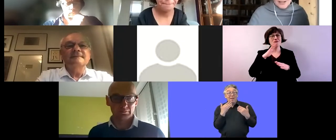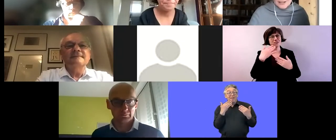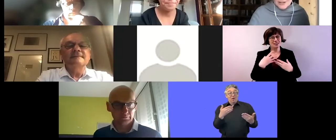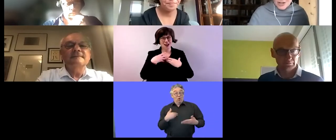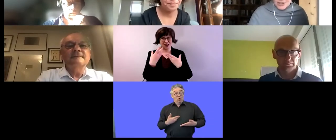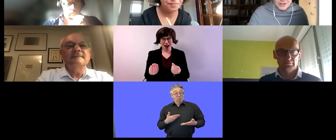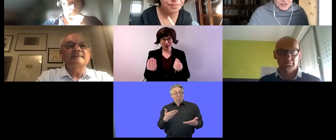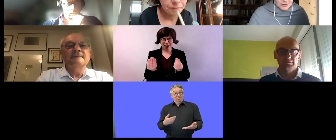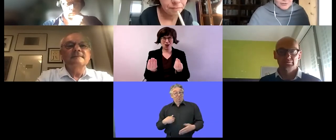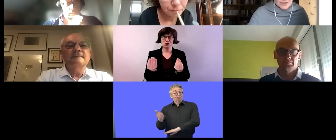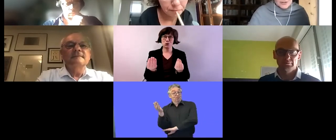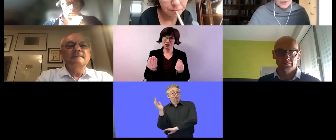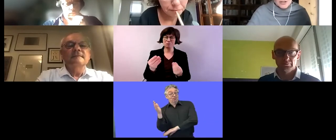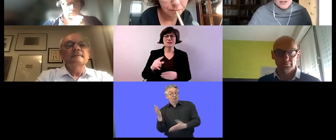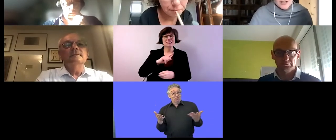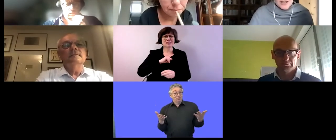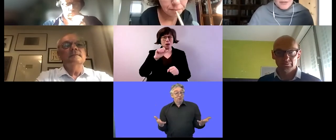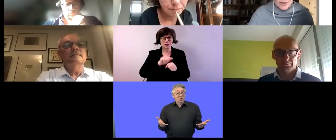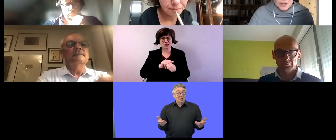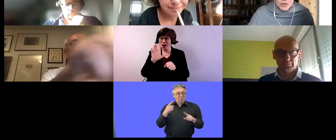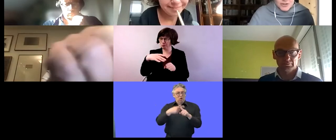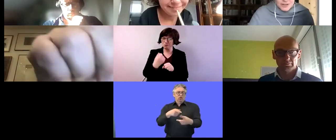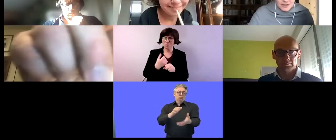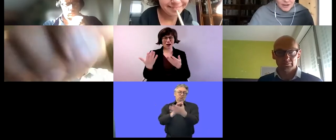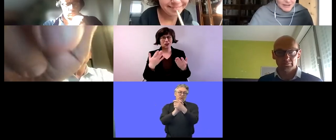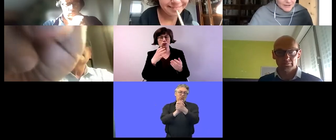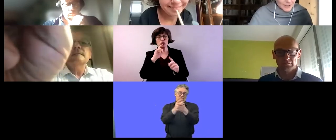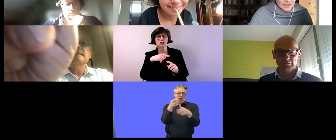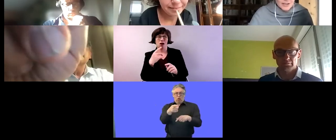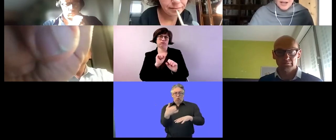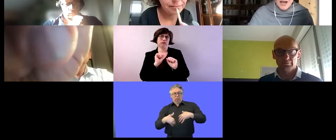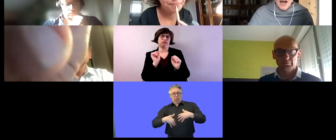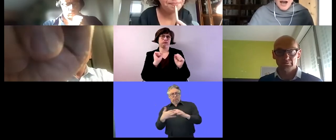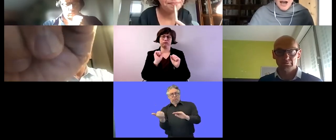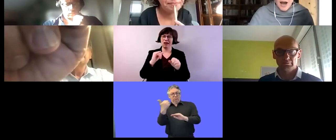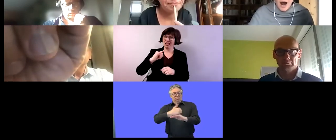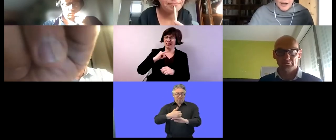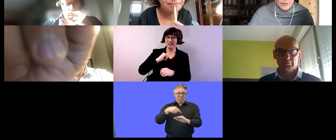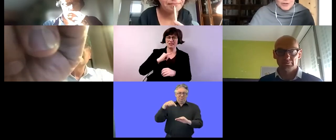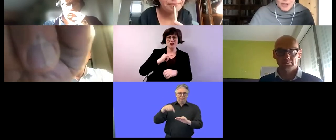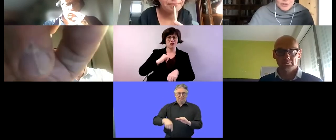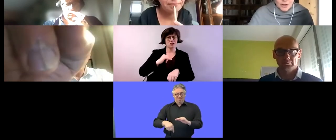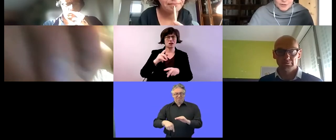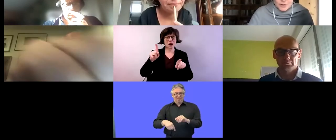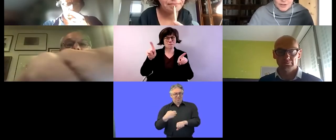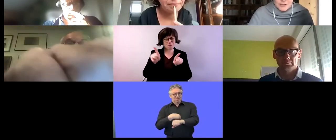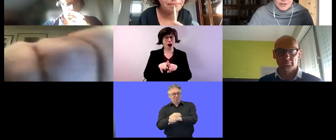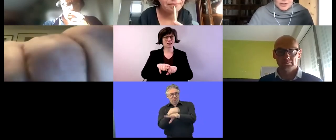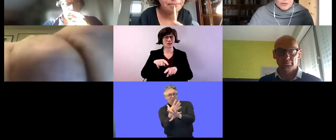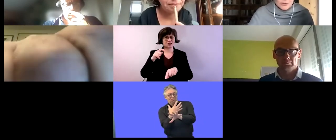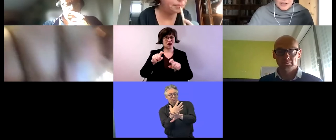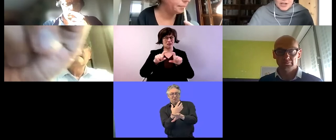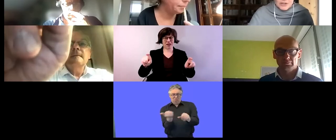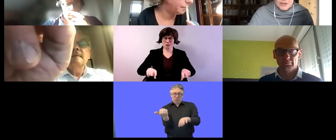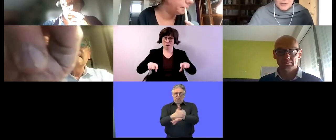you today and congratulations on holding such a very interesting and timely event uh i am the director of an organization